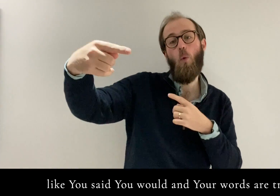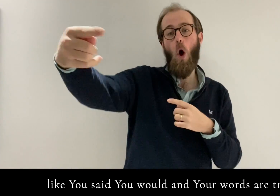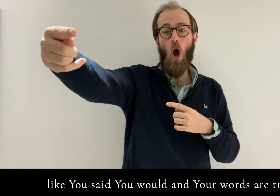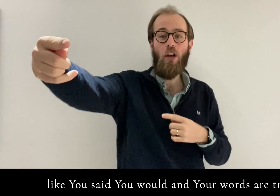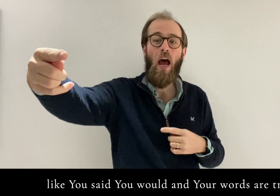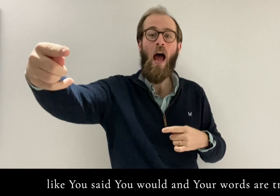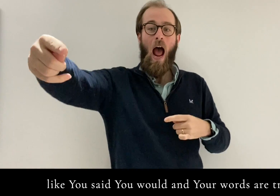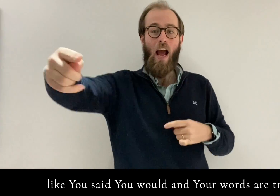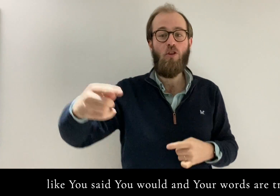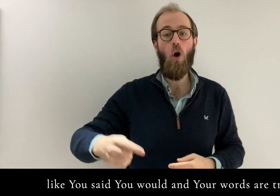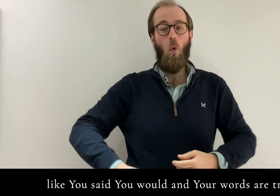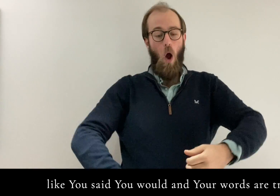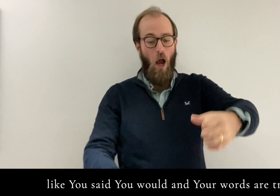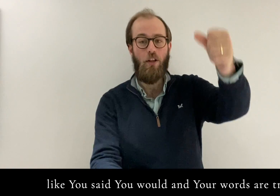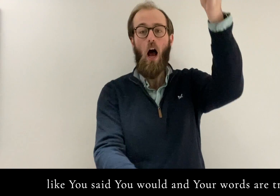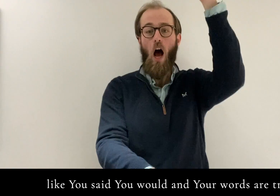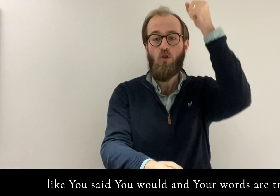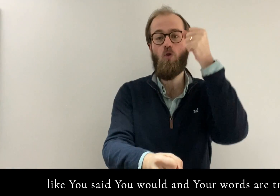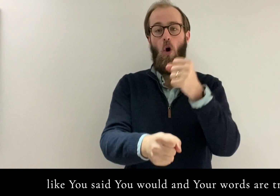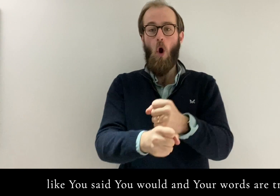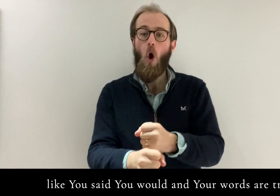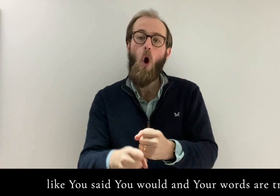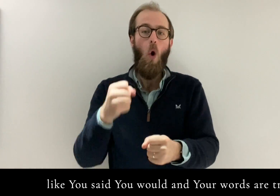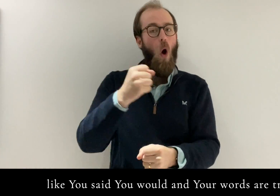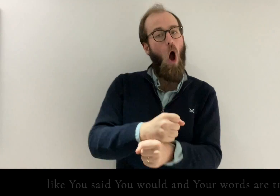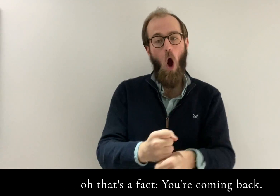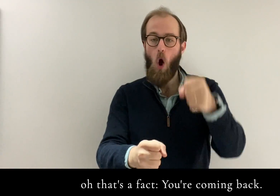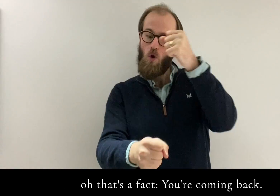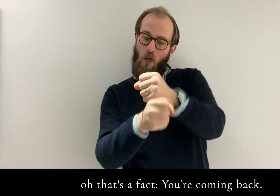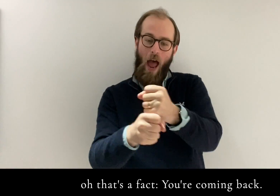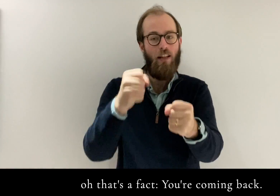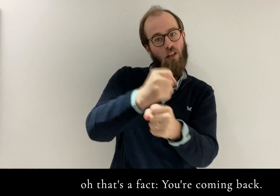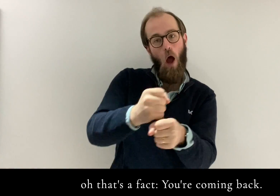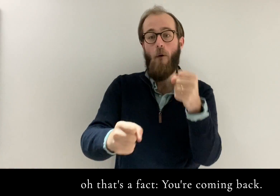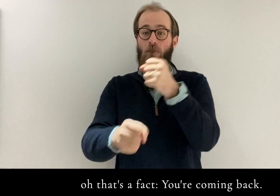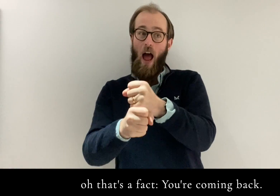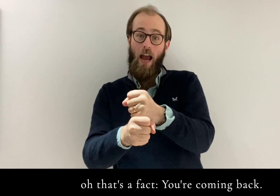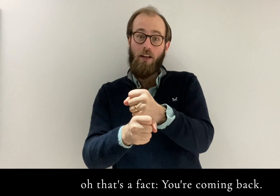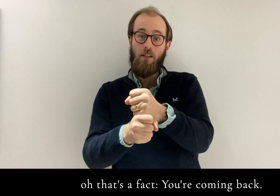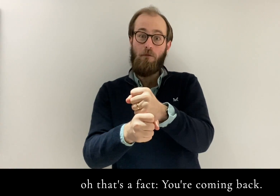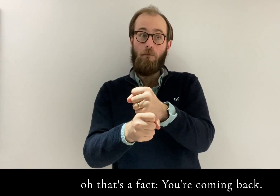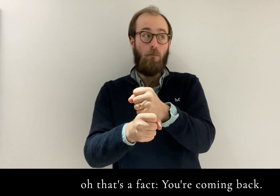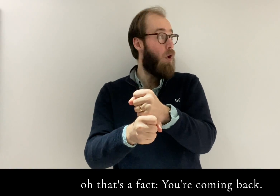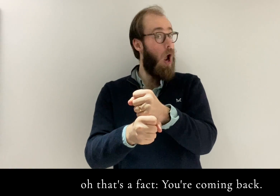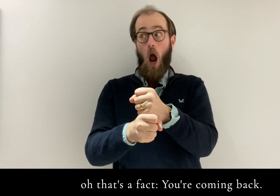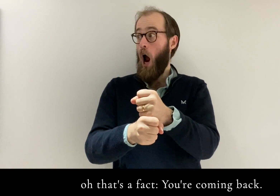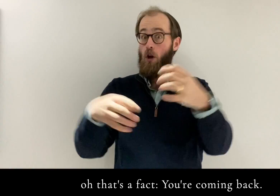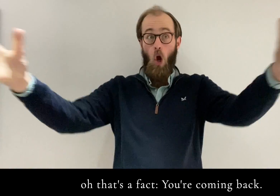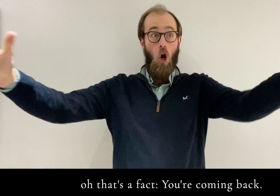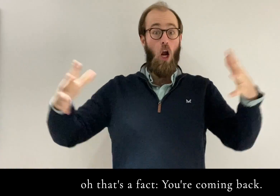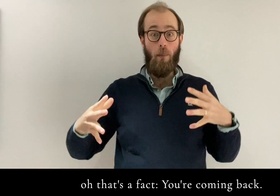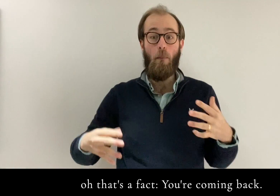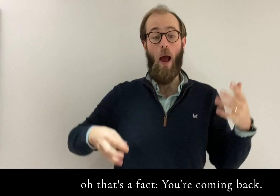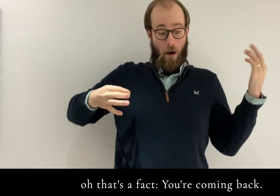words and Your words are true Oh, that's a fact You're coming back